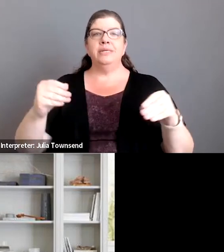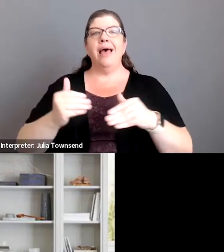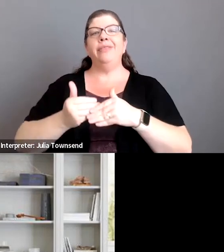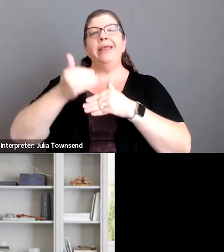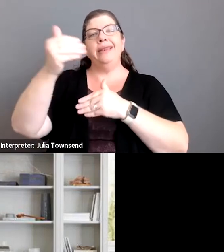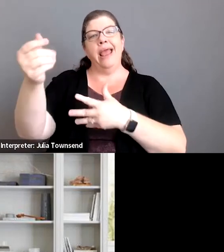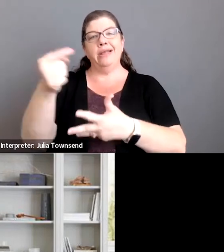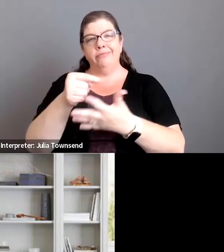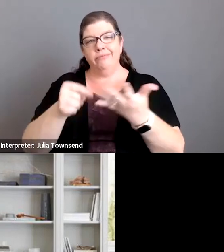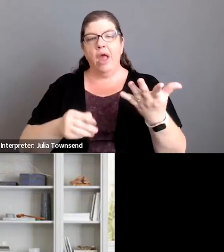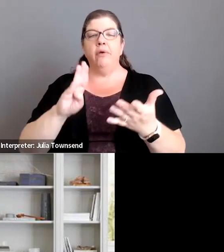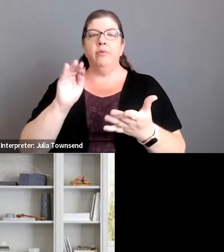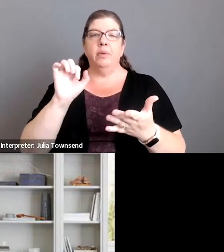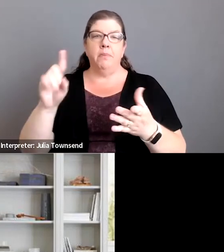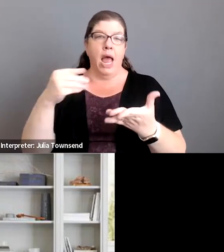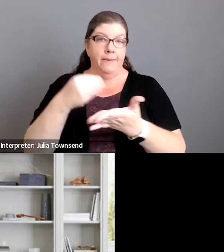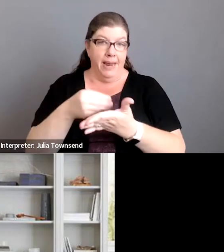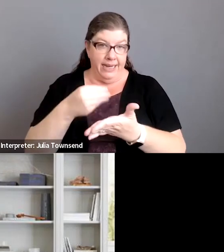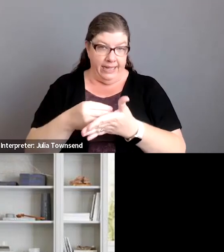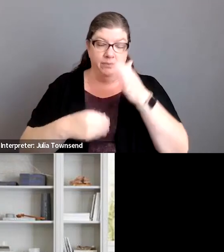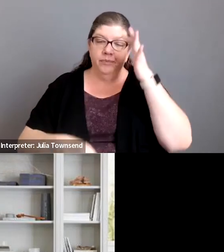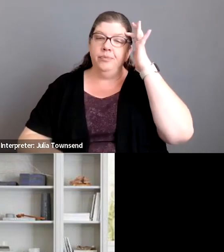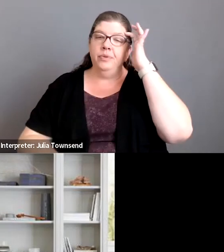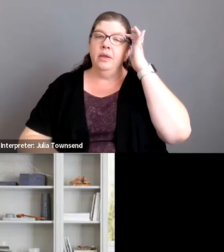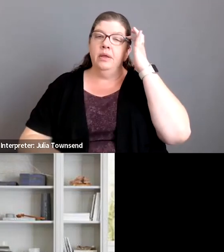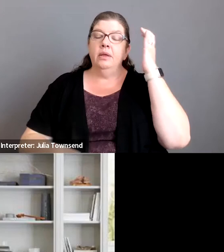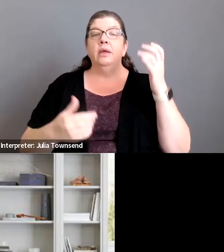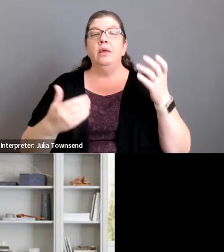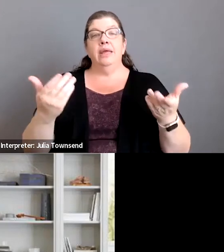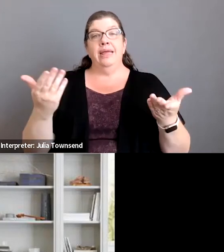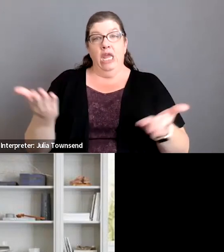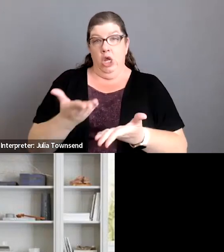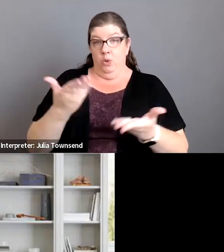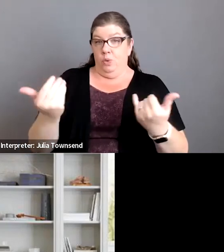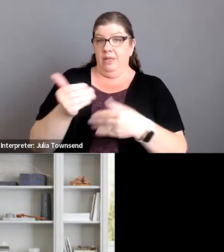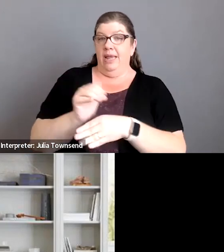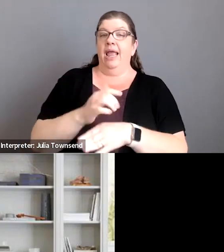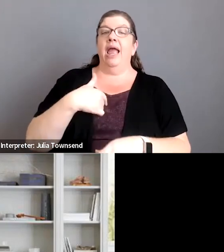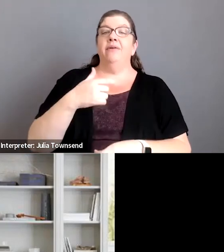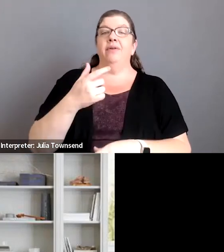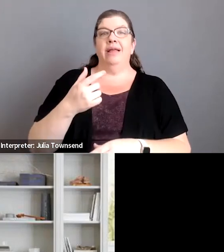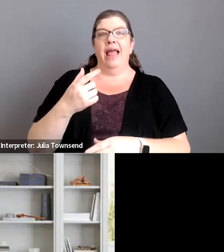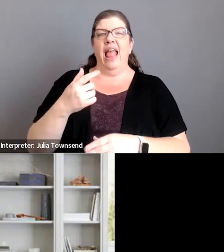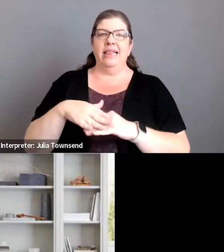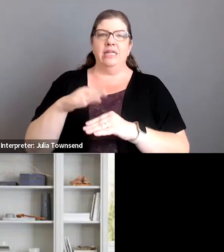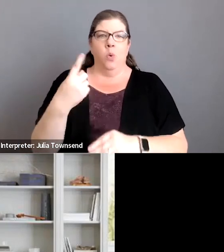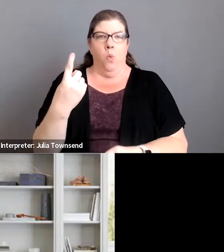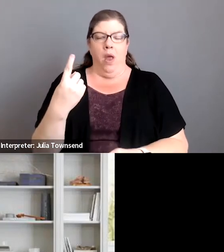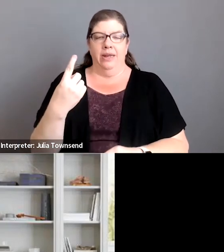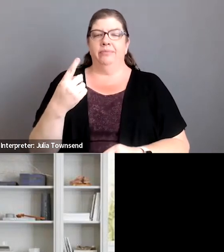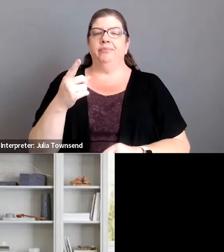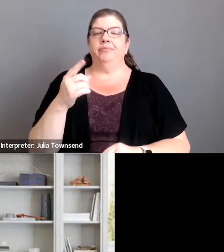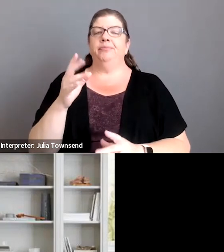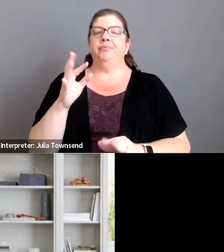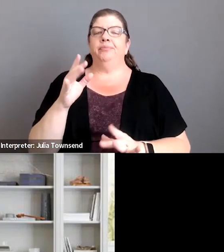to sell the next series of bond money um i have i have here with me at least one of them um